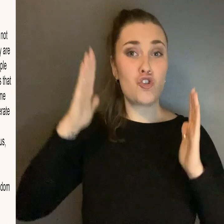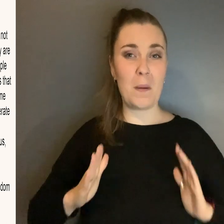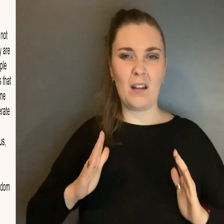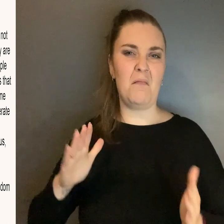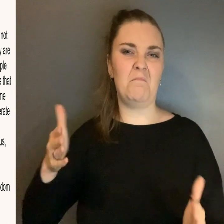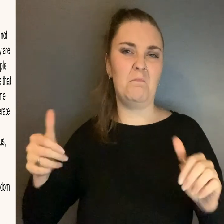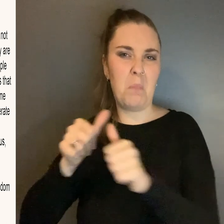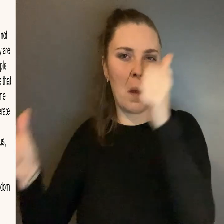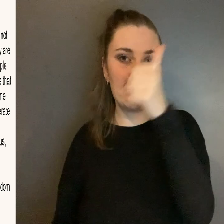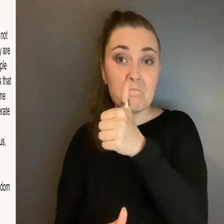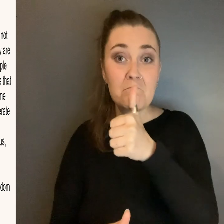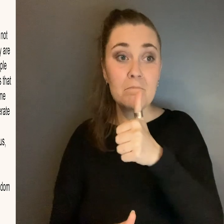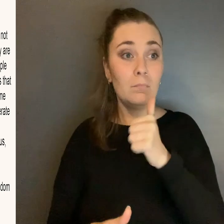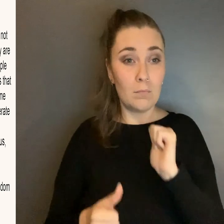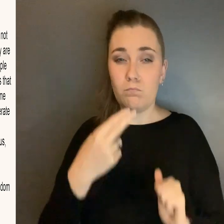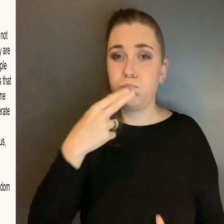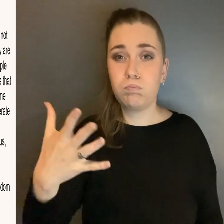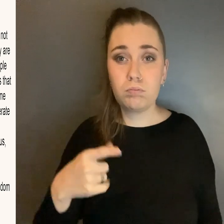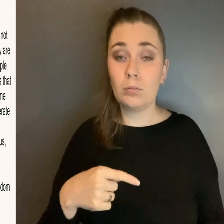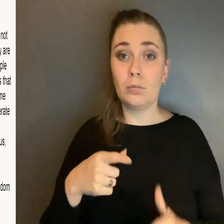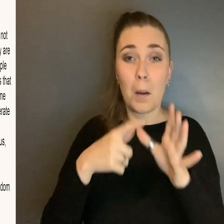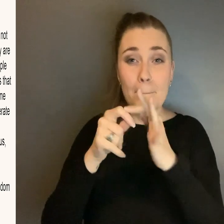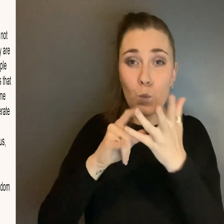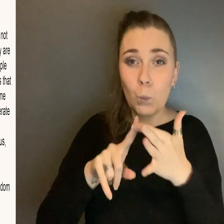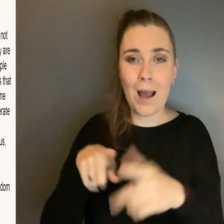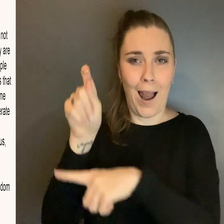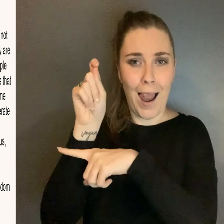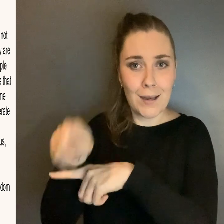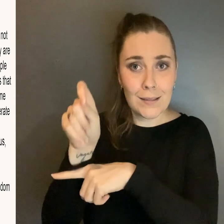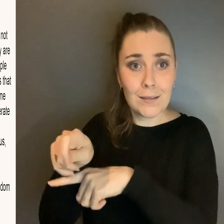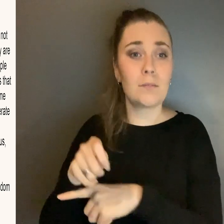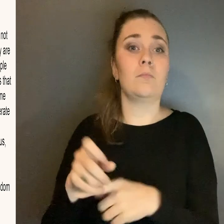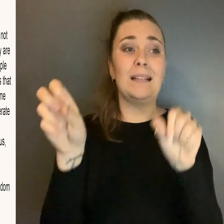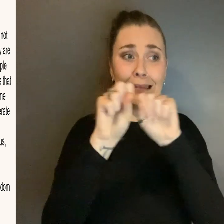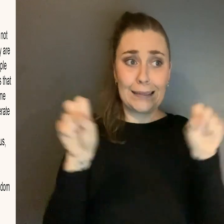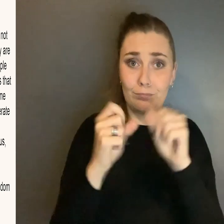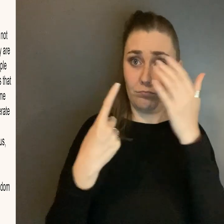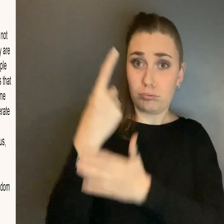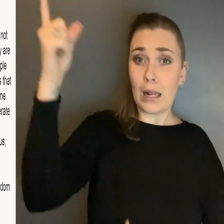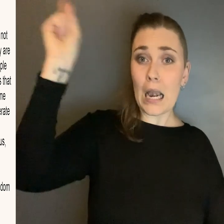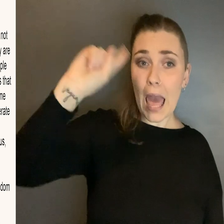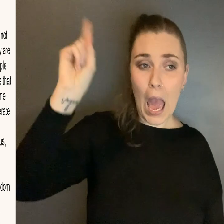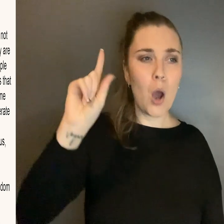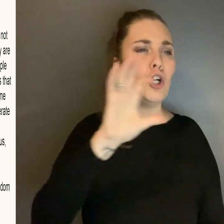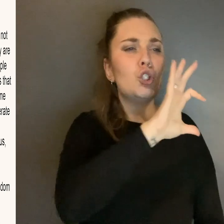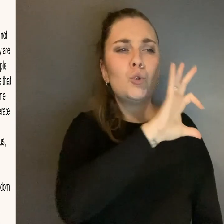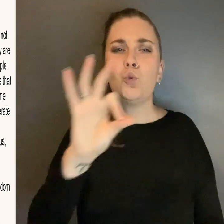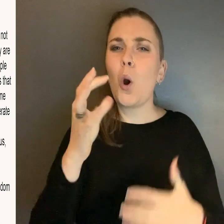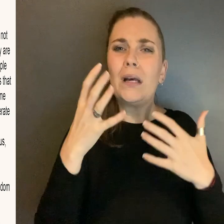Subject to exploitation, abuse, and neglect The systems that exist now don't have to remain the